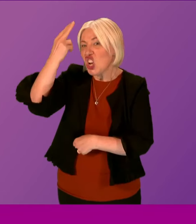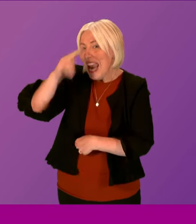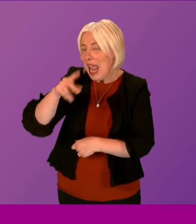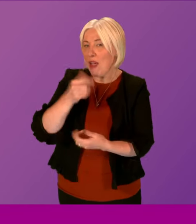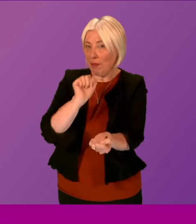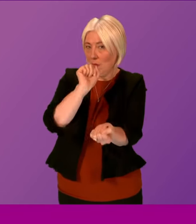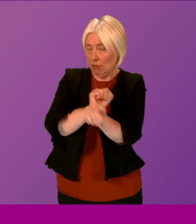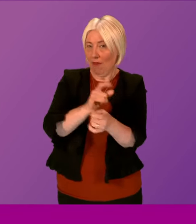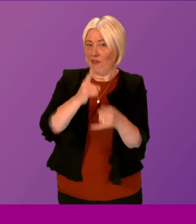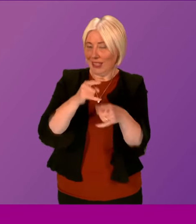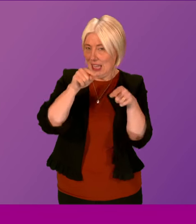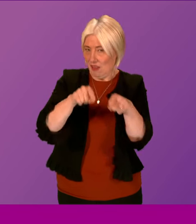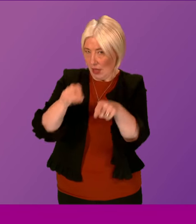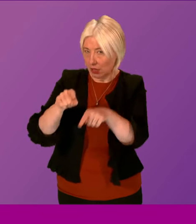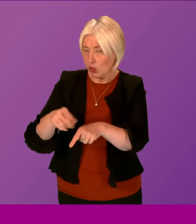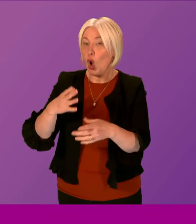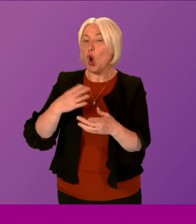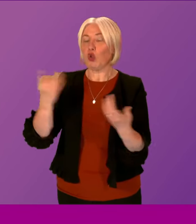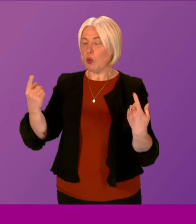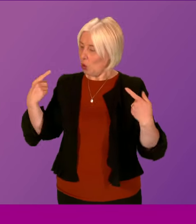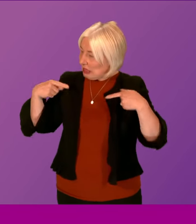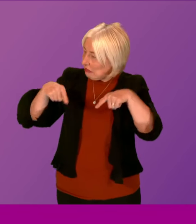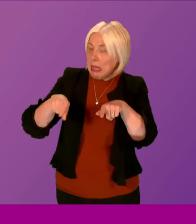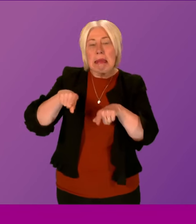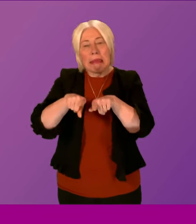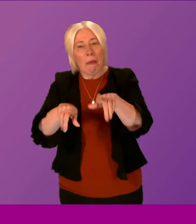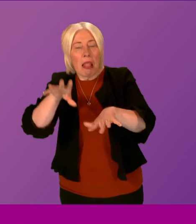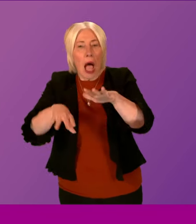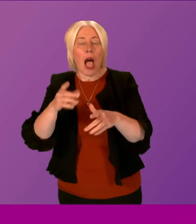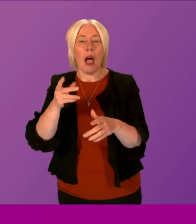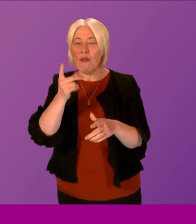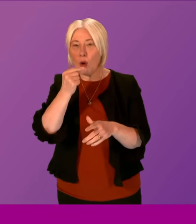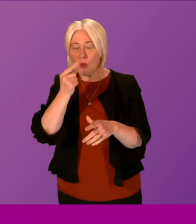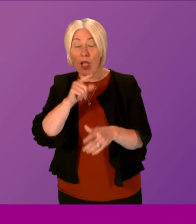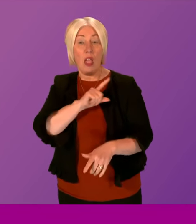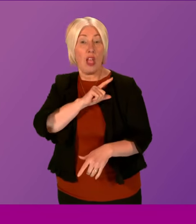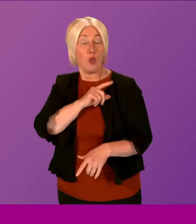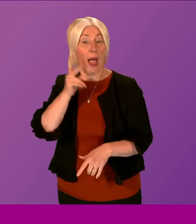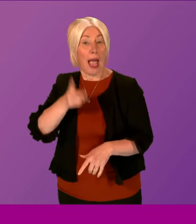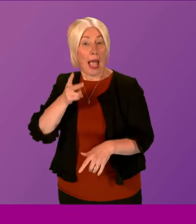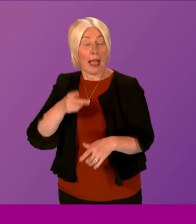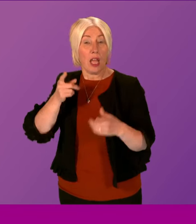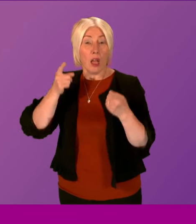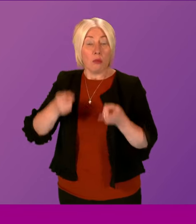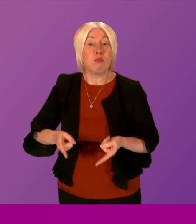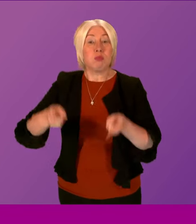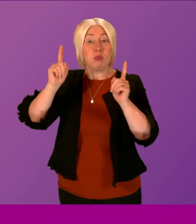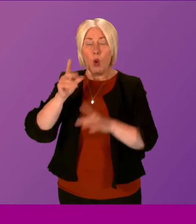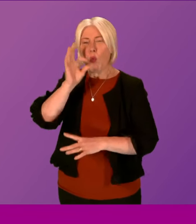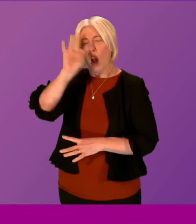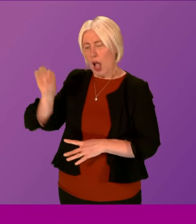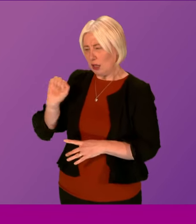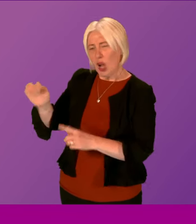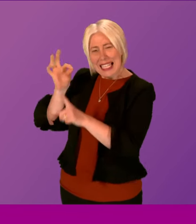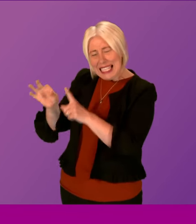keen to align arrangements where possible, which is why we may have made repeated requests at ministerial and official level to see the detail